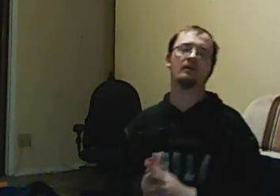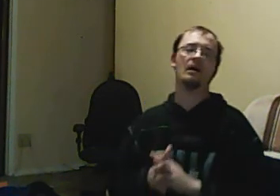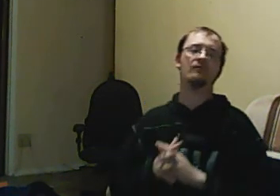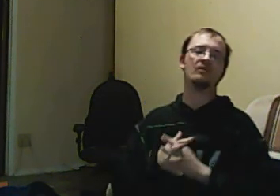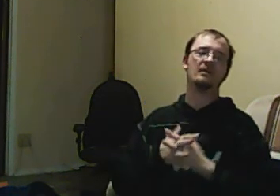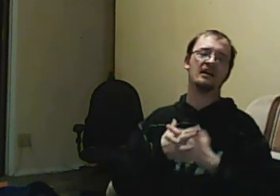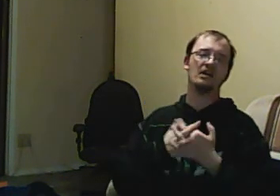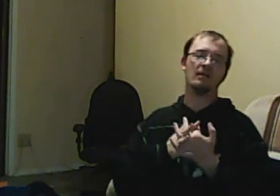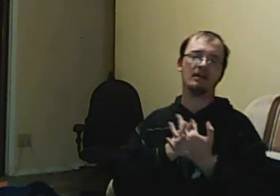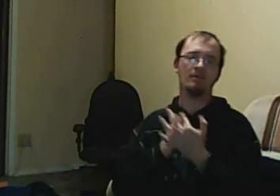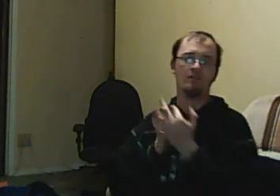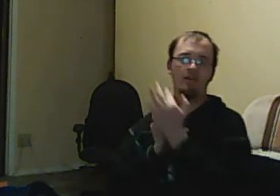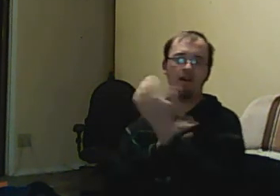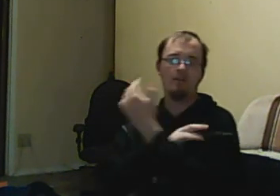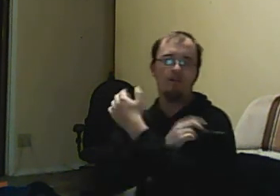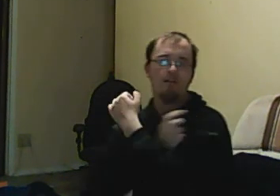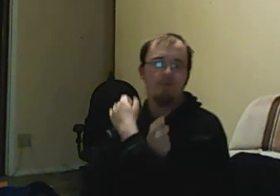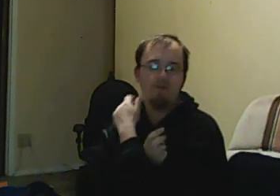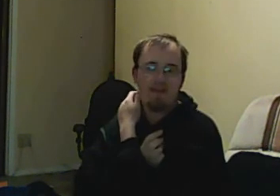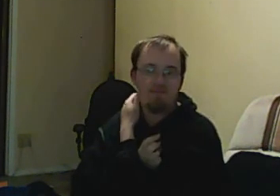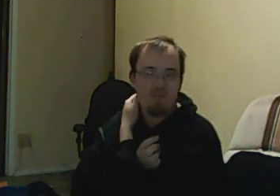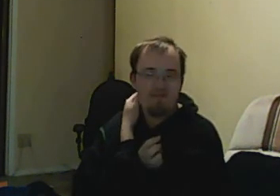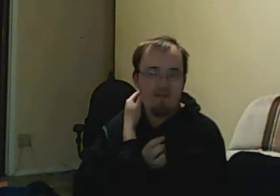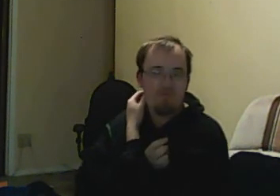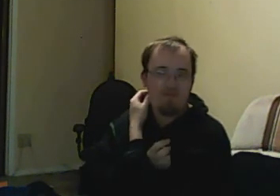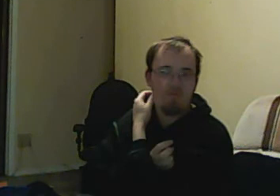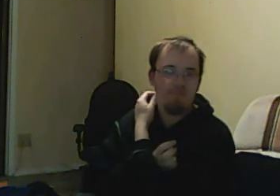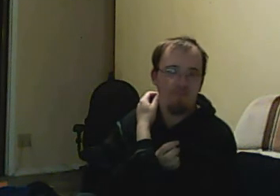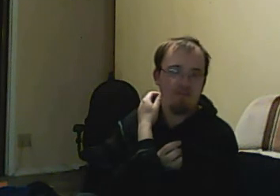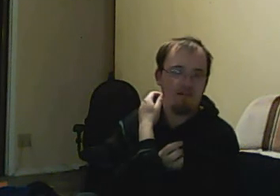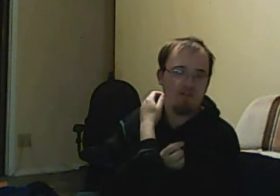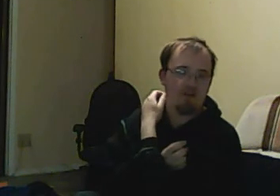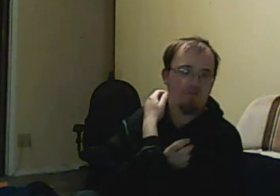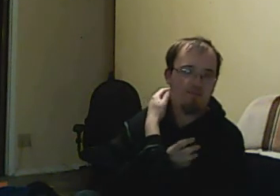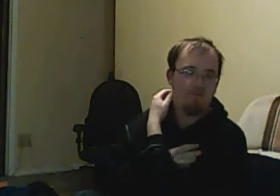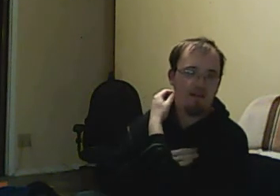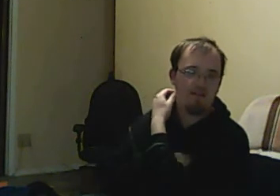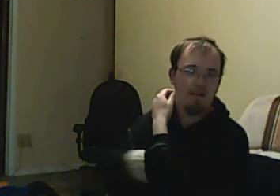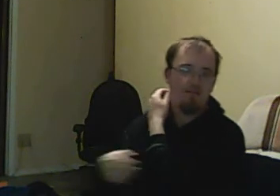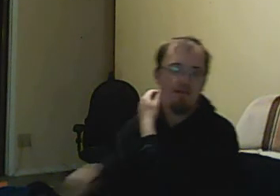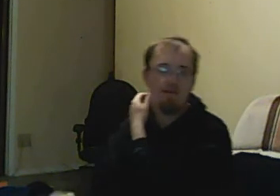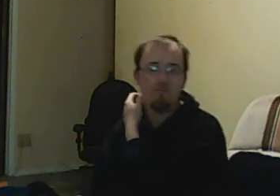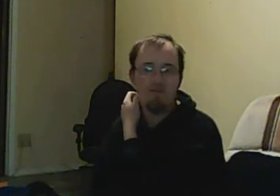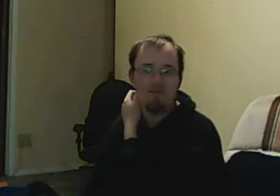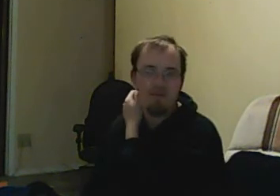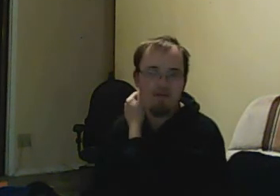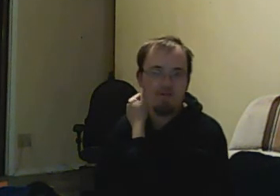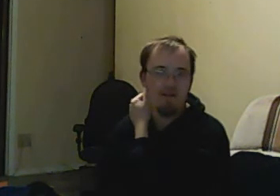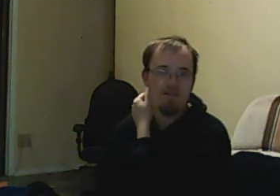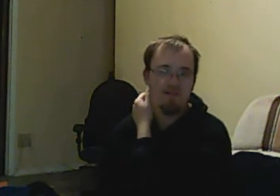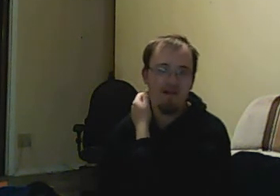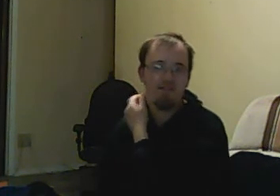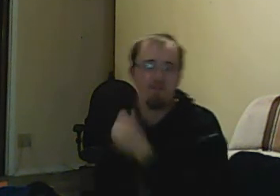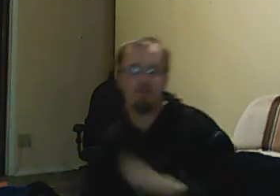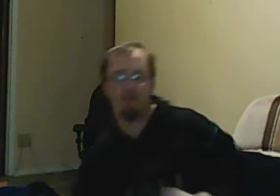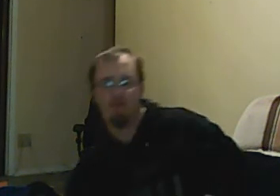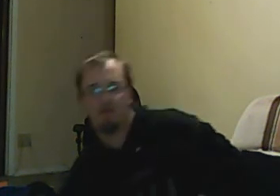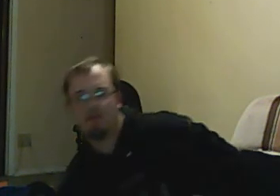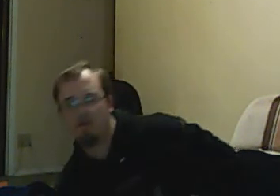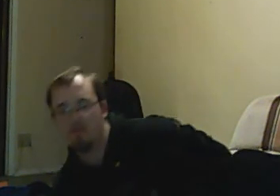Forever, aka Rick, he was only able to experience the action after the episode so much from his interactions with fans. Even though the importance of the episode isn't lost on people, there